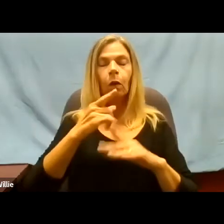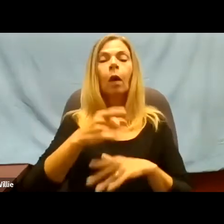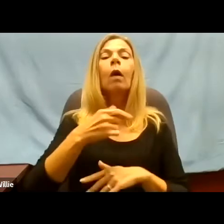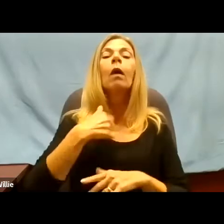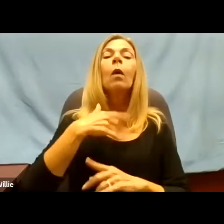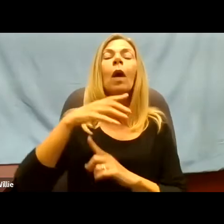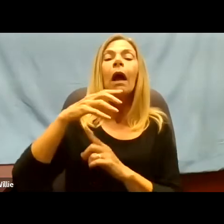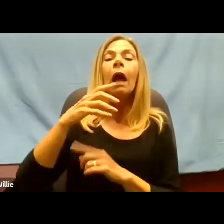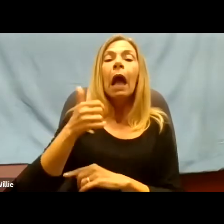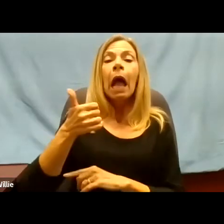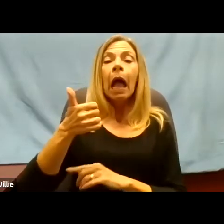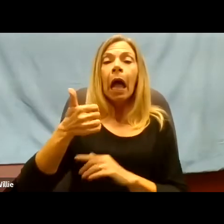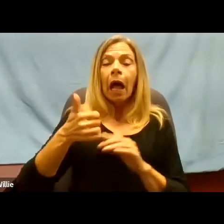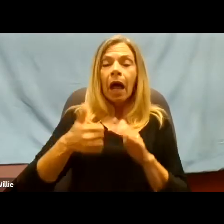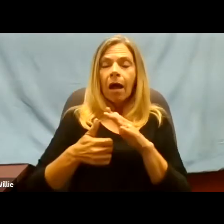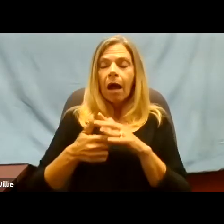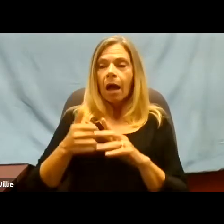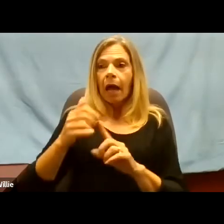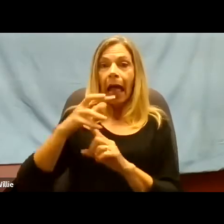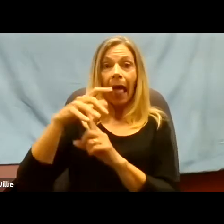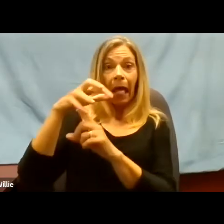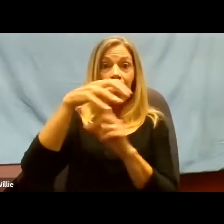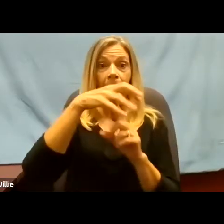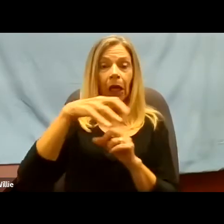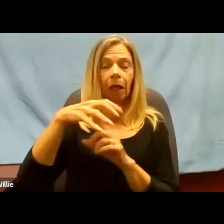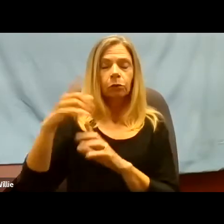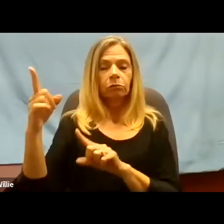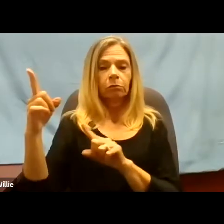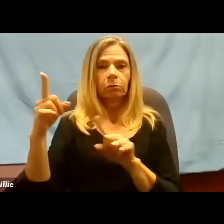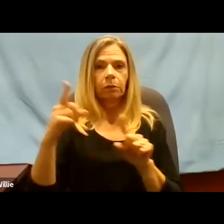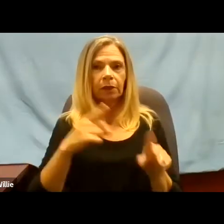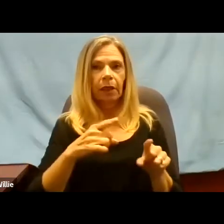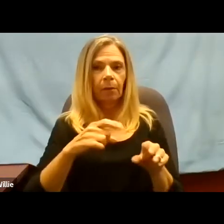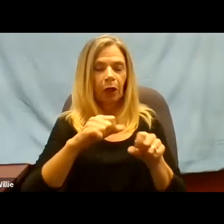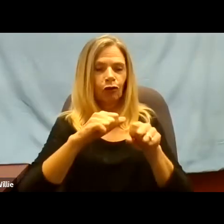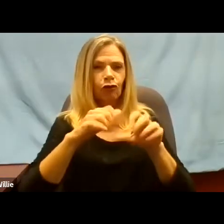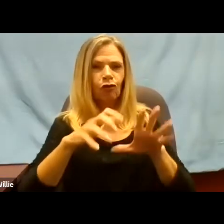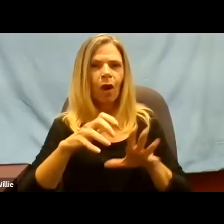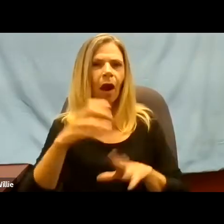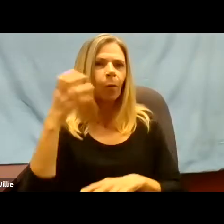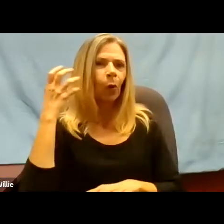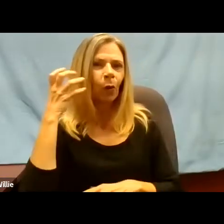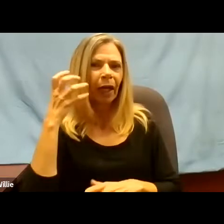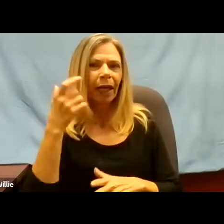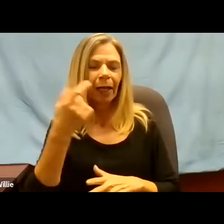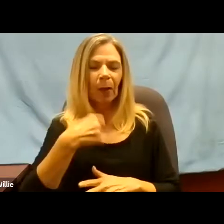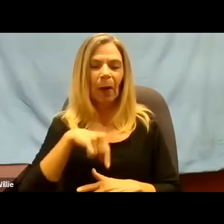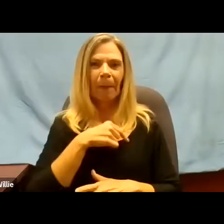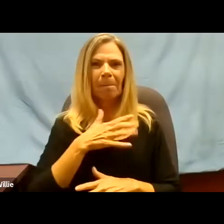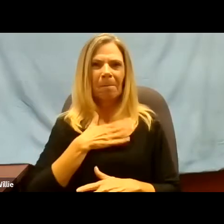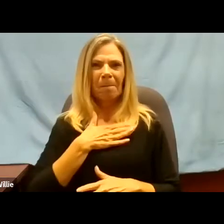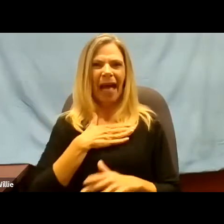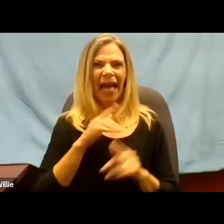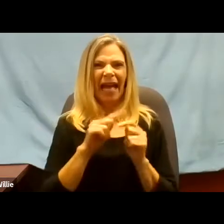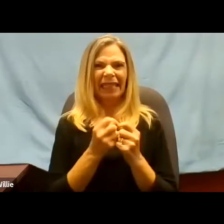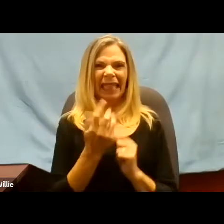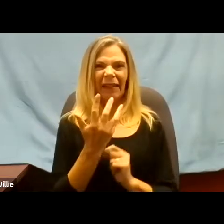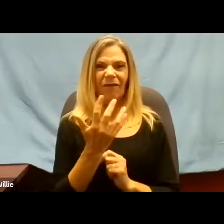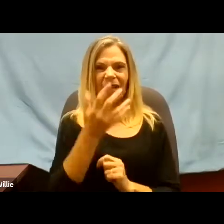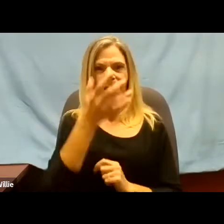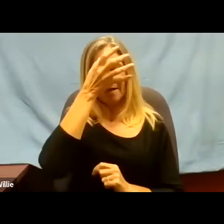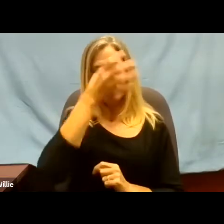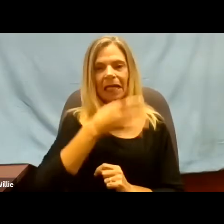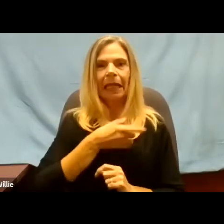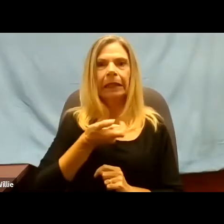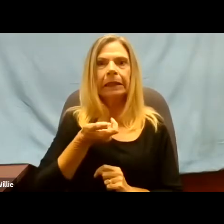dropped all the radios and all the radio people and our little five-man team and a little bit of ammunition